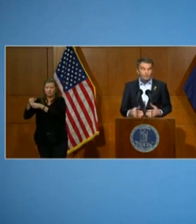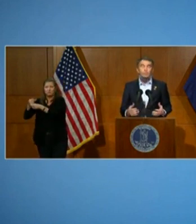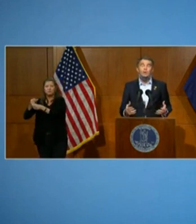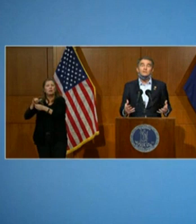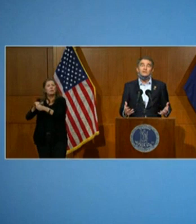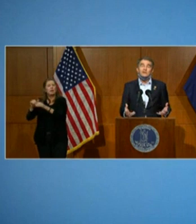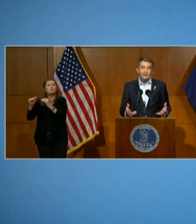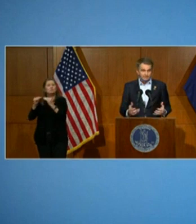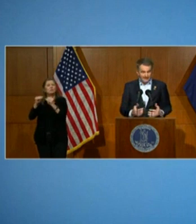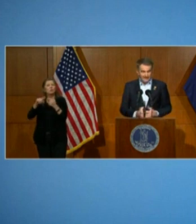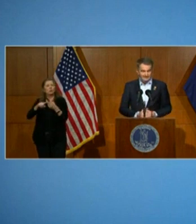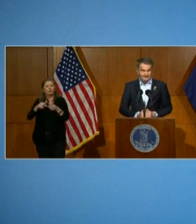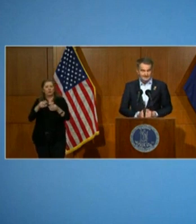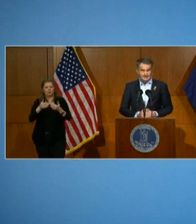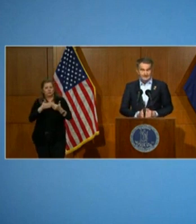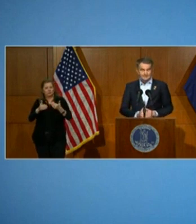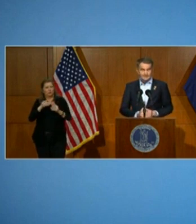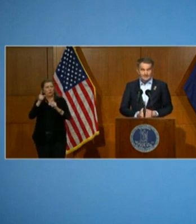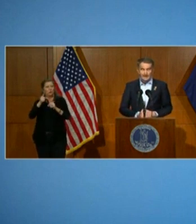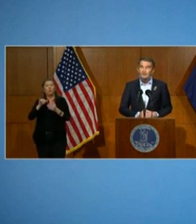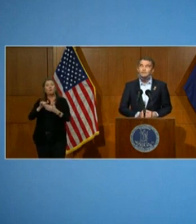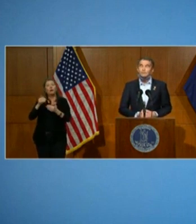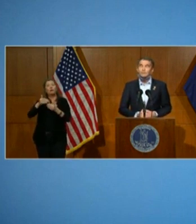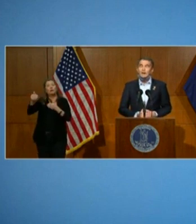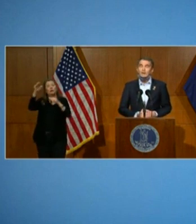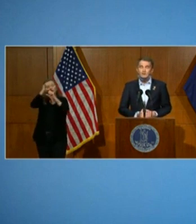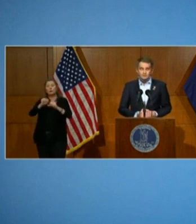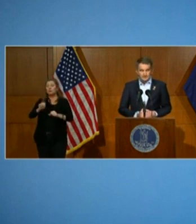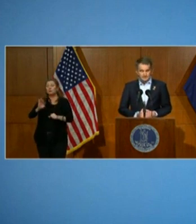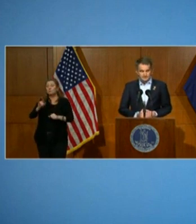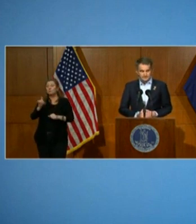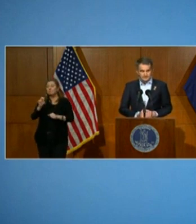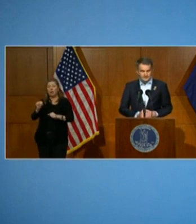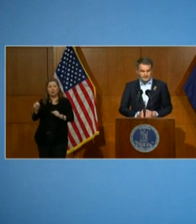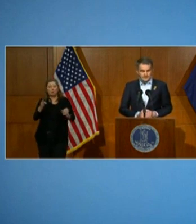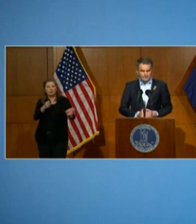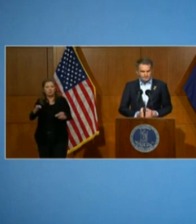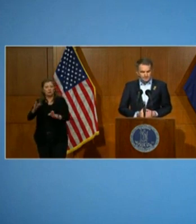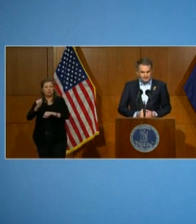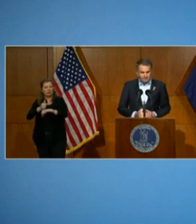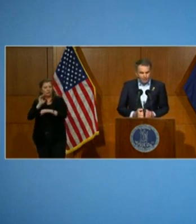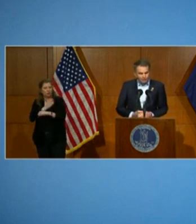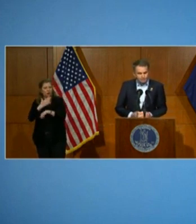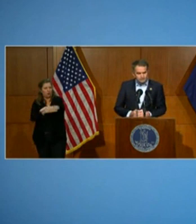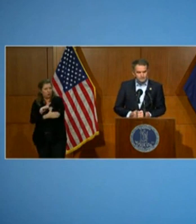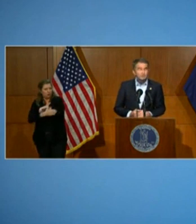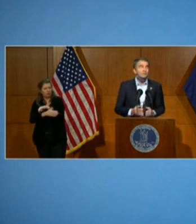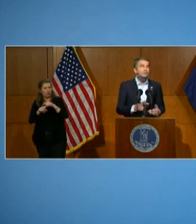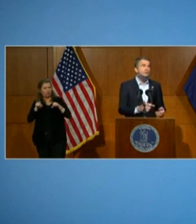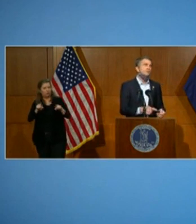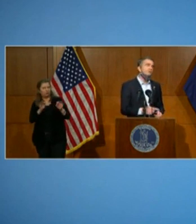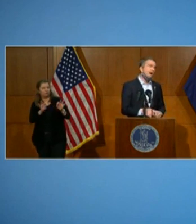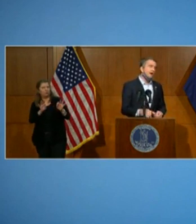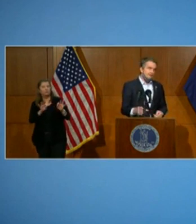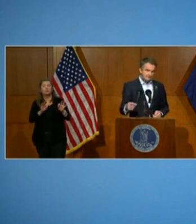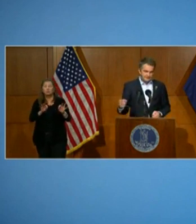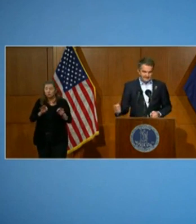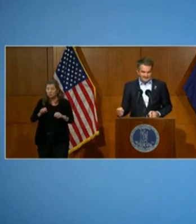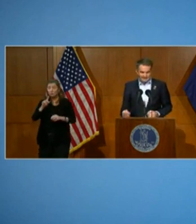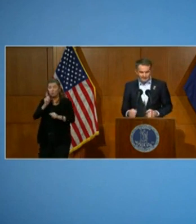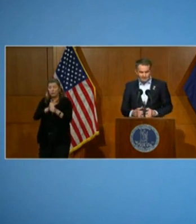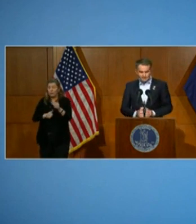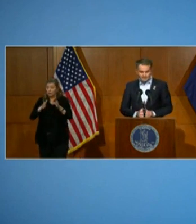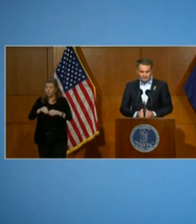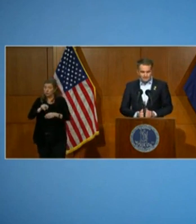-term goal that President-elect Biden has laid out for our country. But to get all Virginians two shots